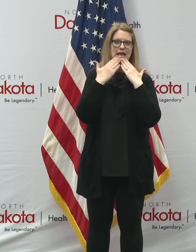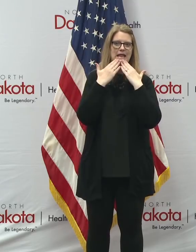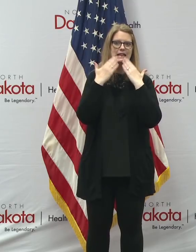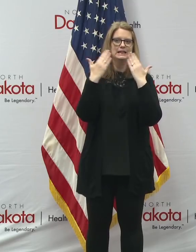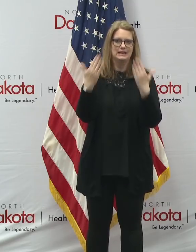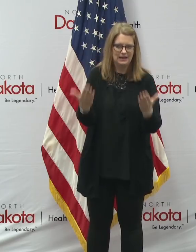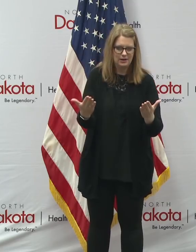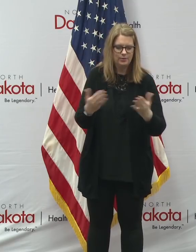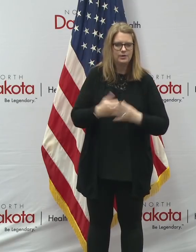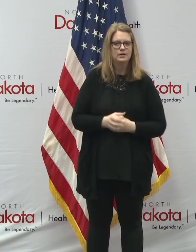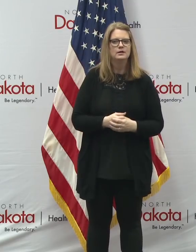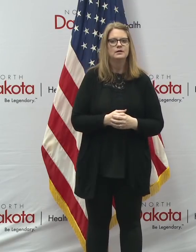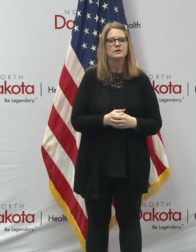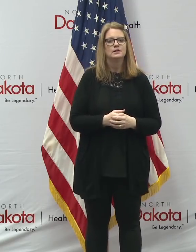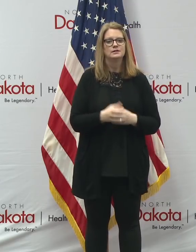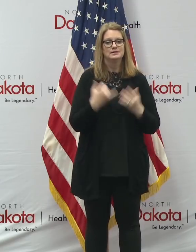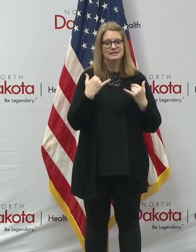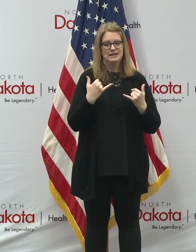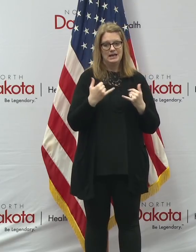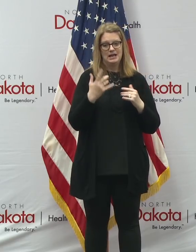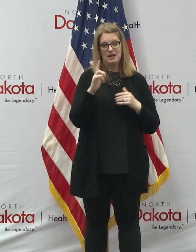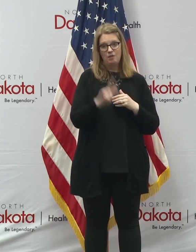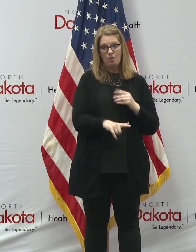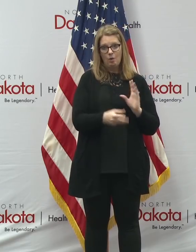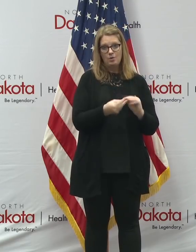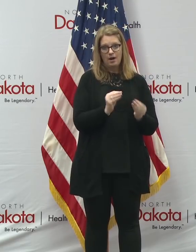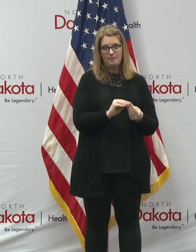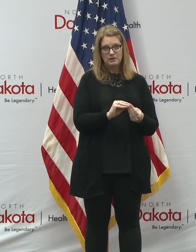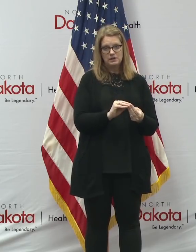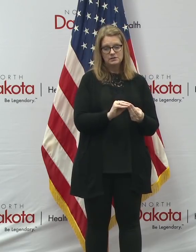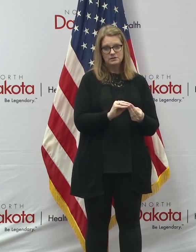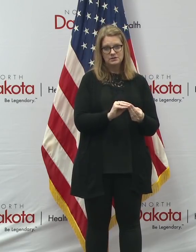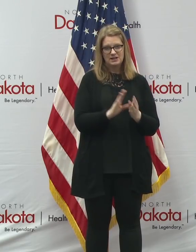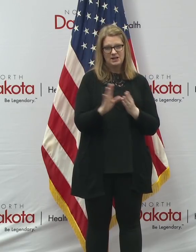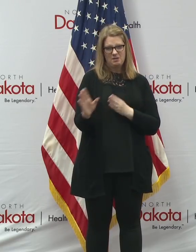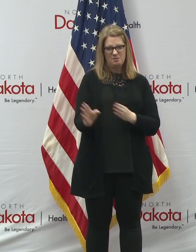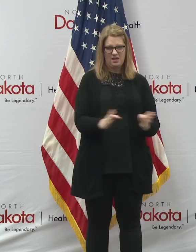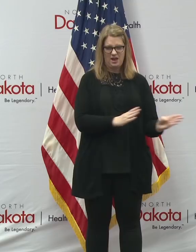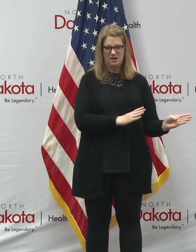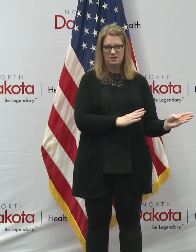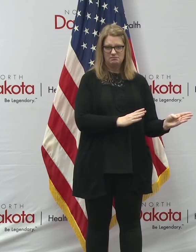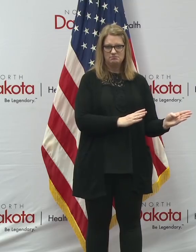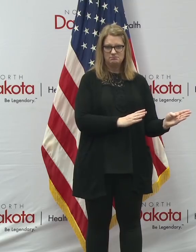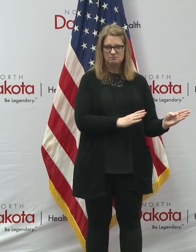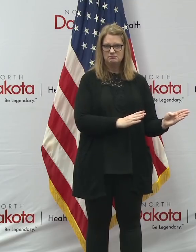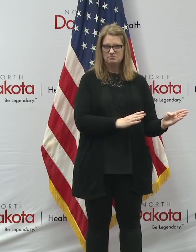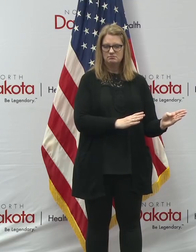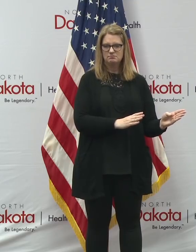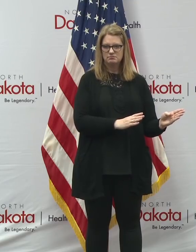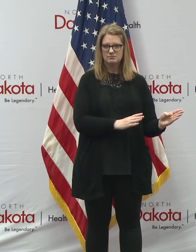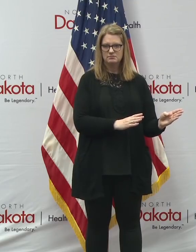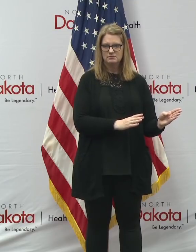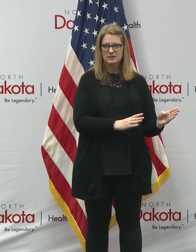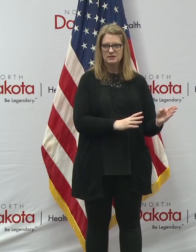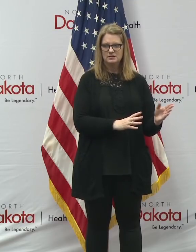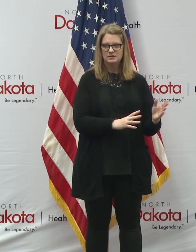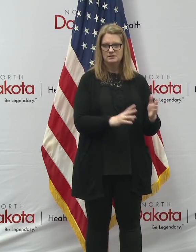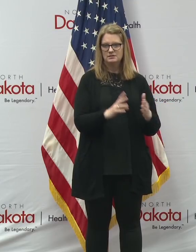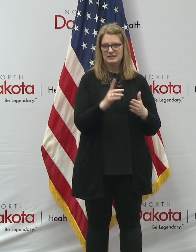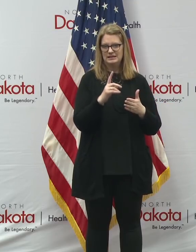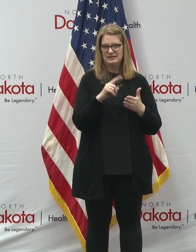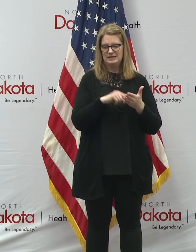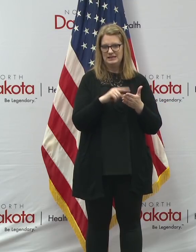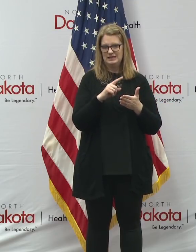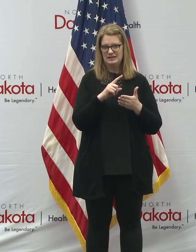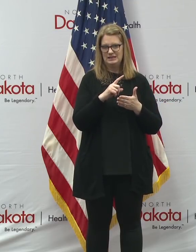Uh, because of the low numbers we had today, uh, we are planning on not having, uh, a, a press briefing tomorrow,